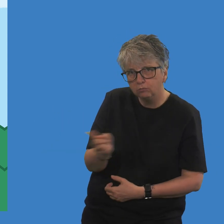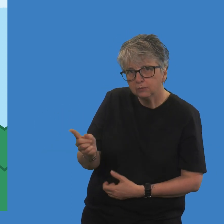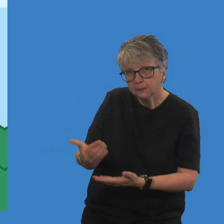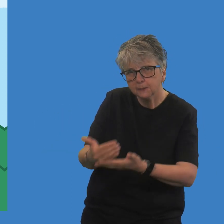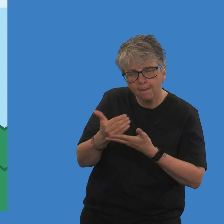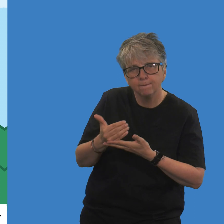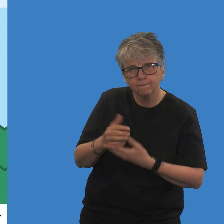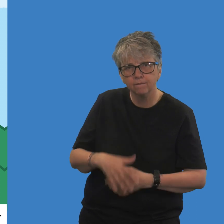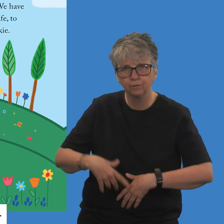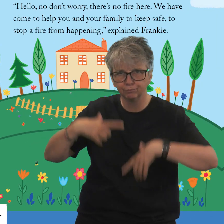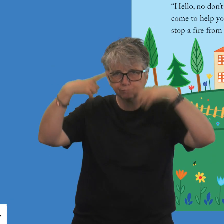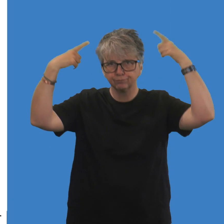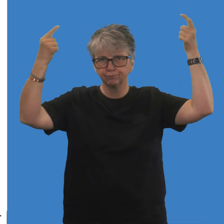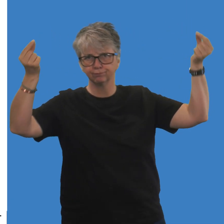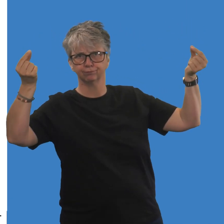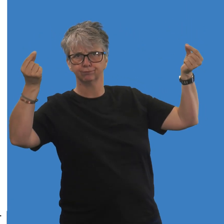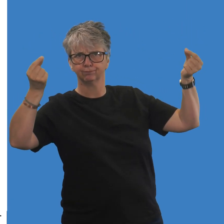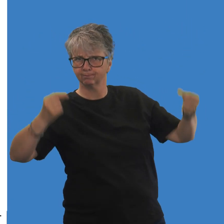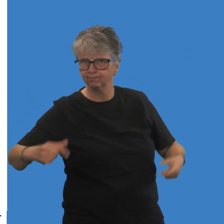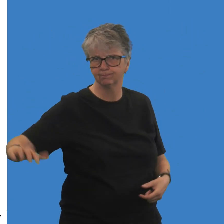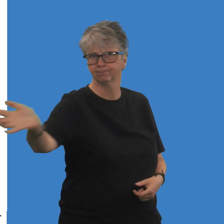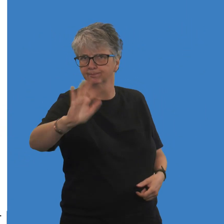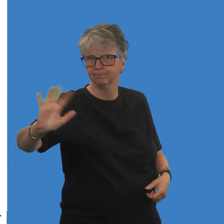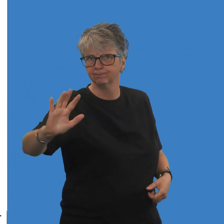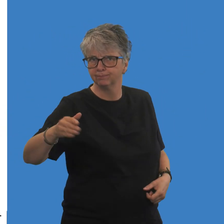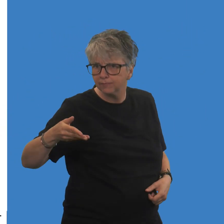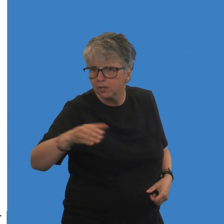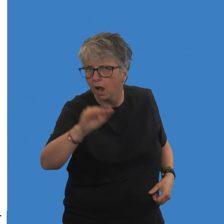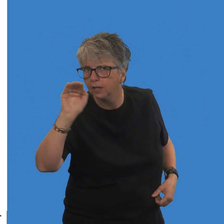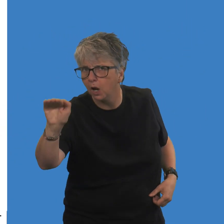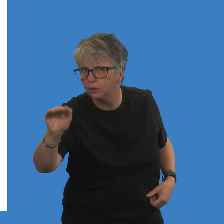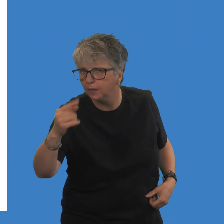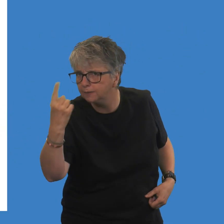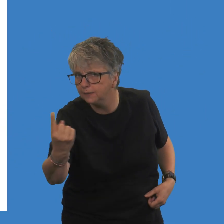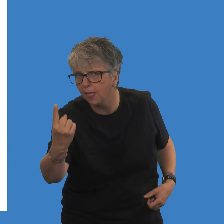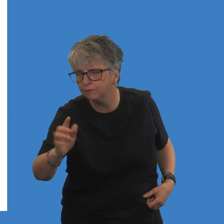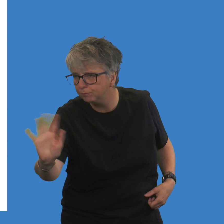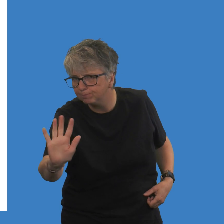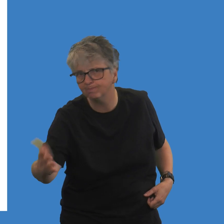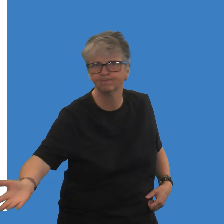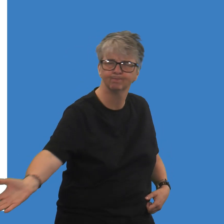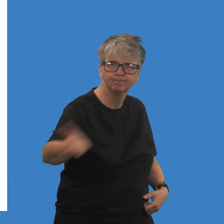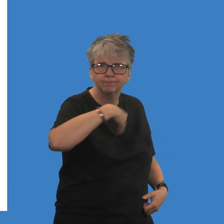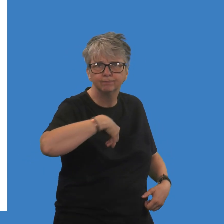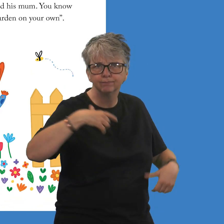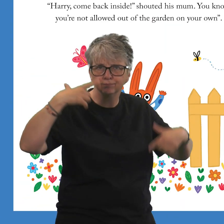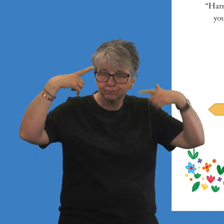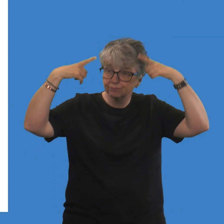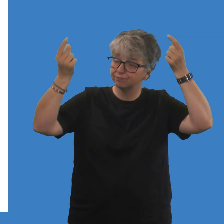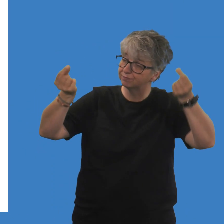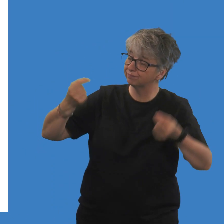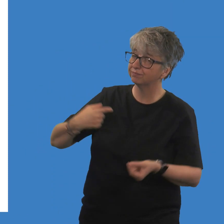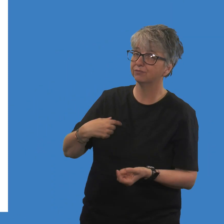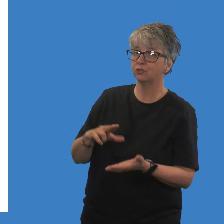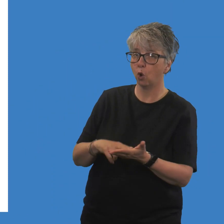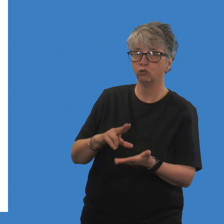shouted his mum. You know you're not allowed out of the garden on your own. Hello, I'm Nora Hoppy. It's